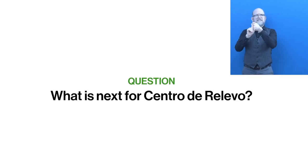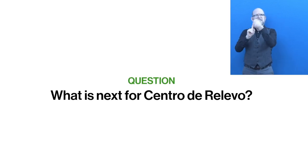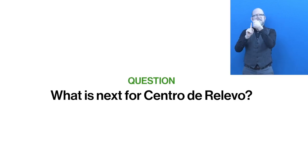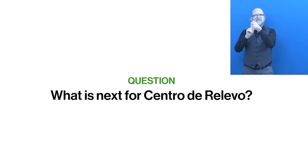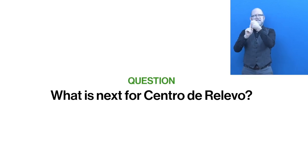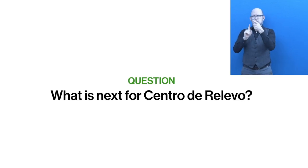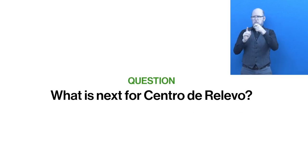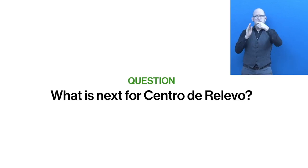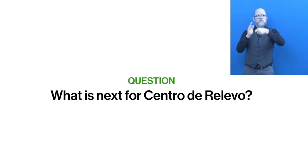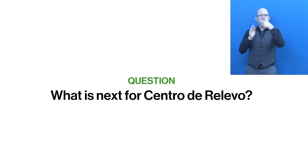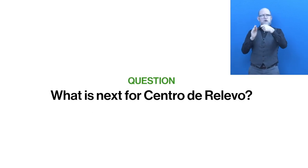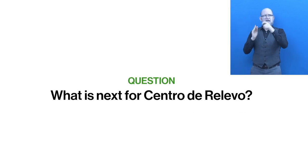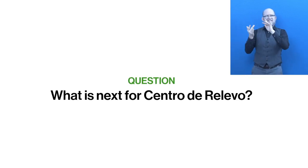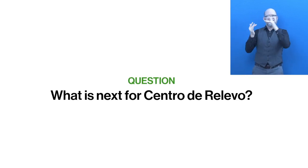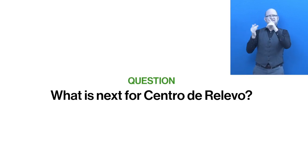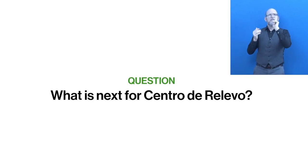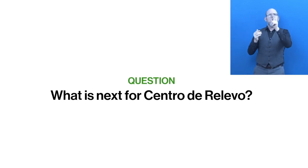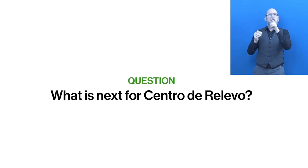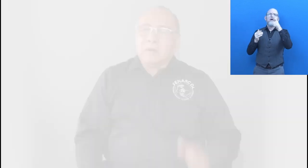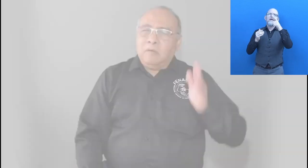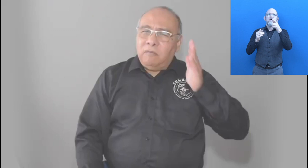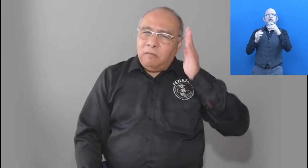What is next for Centro de Relevo?